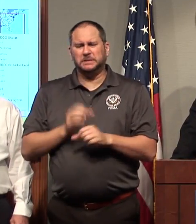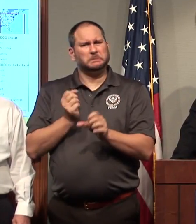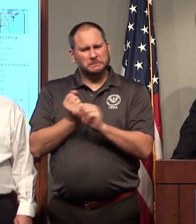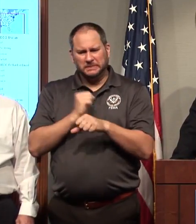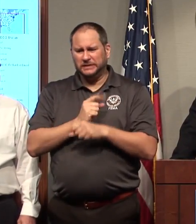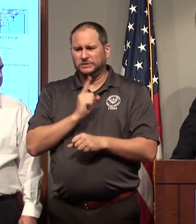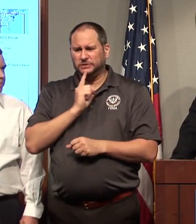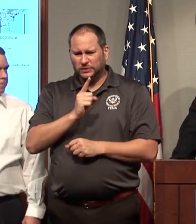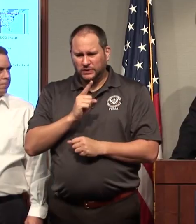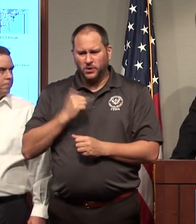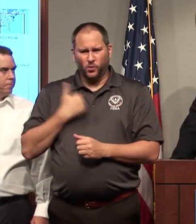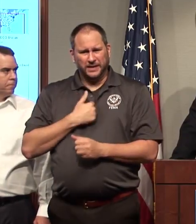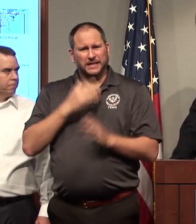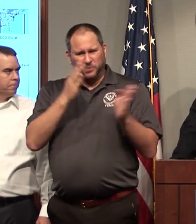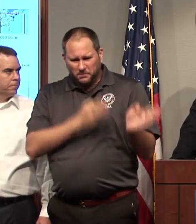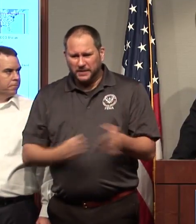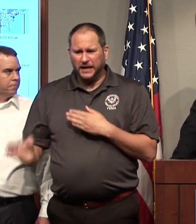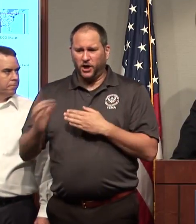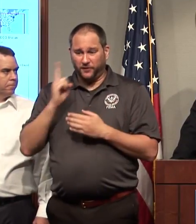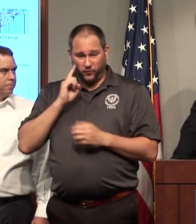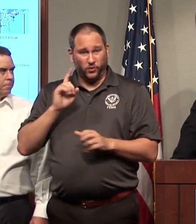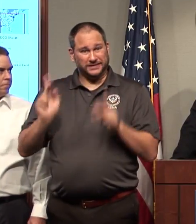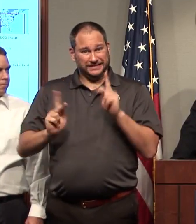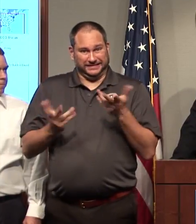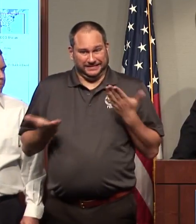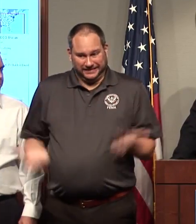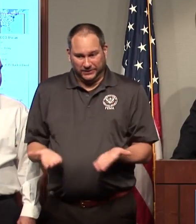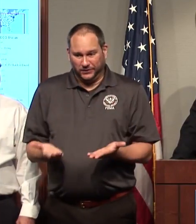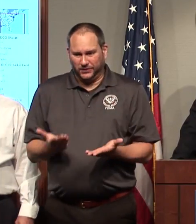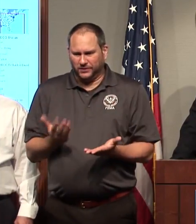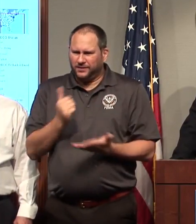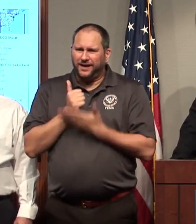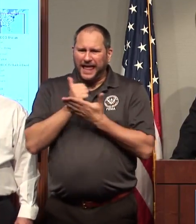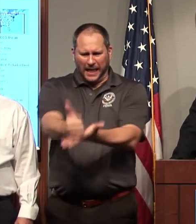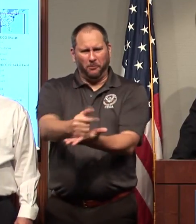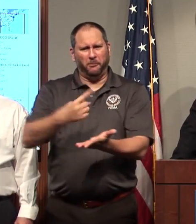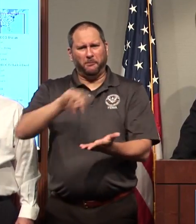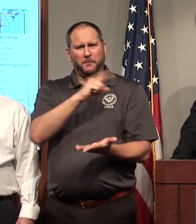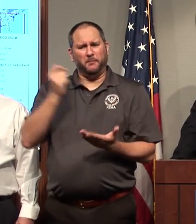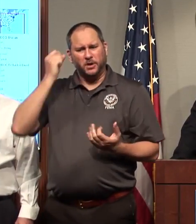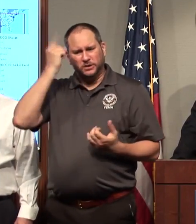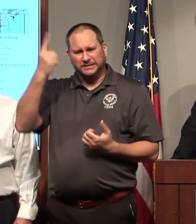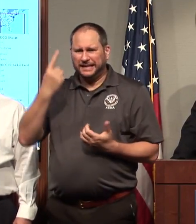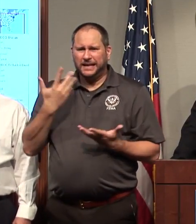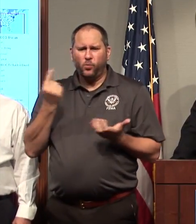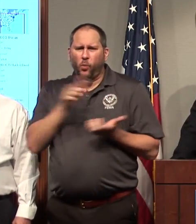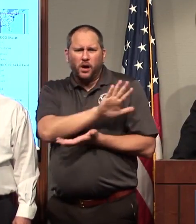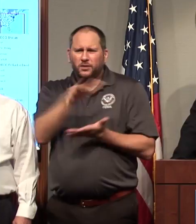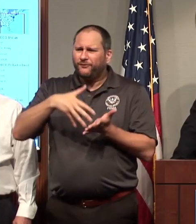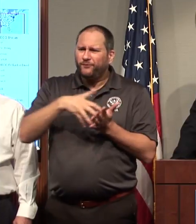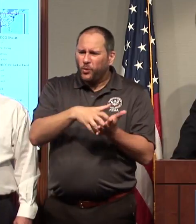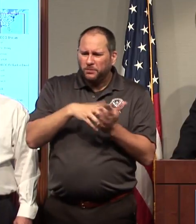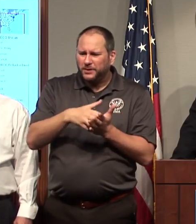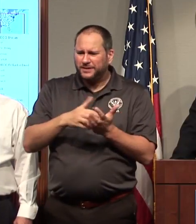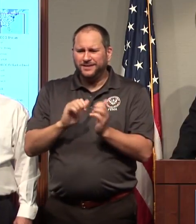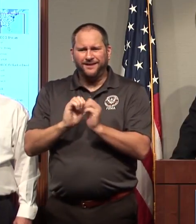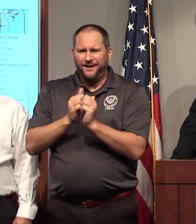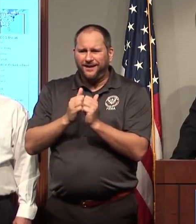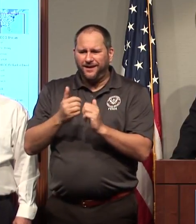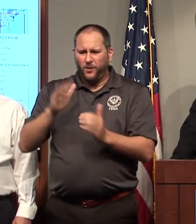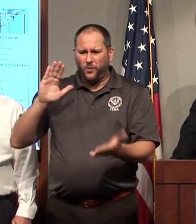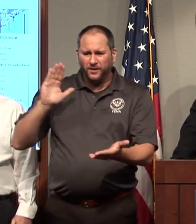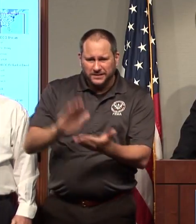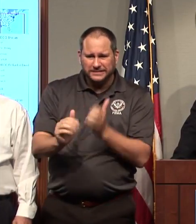preparedness within our citizenry. We have to help them understand their true vulnerabilities based on where they dwell and where they work.